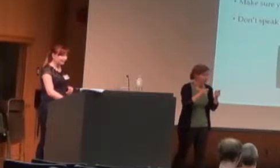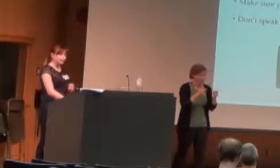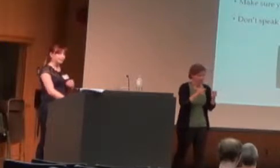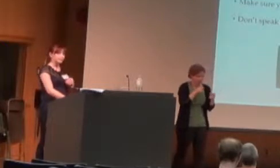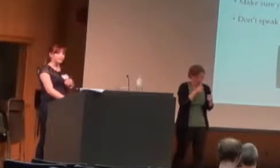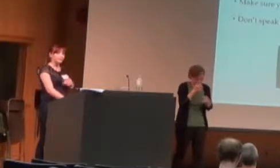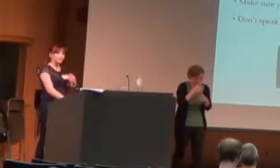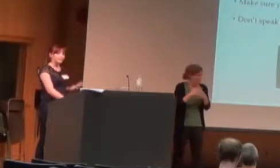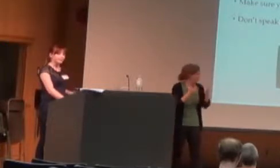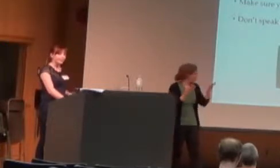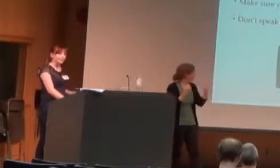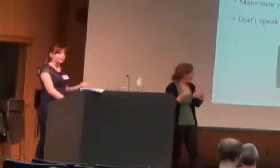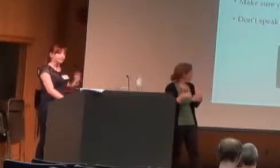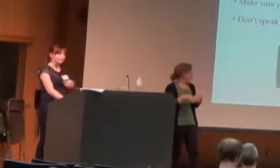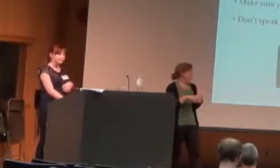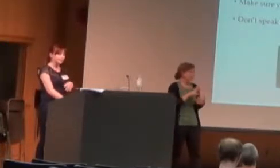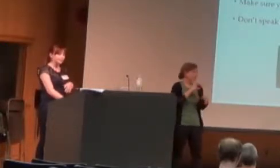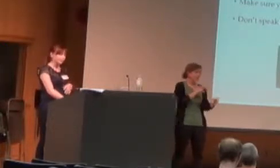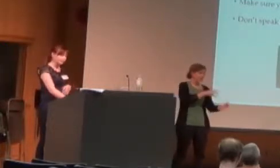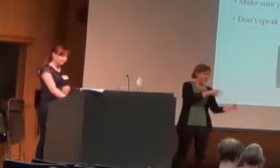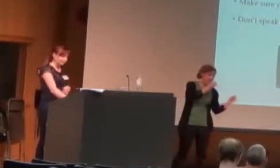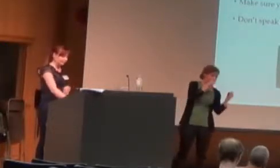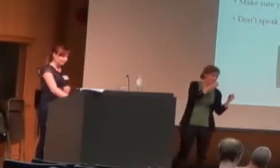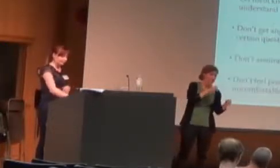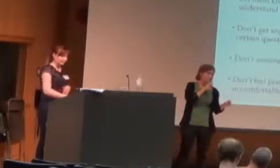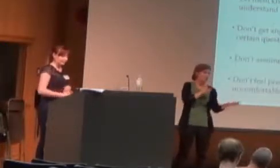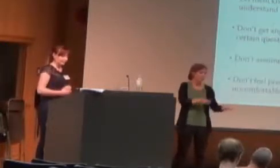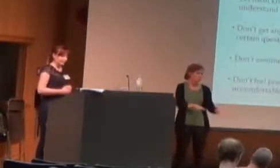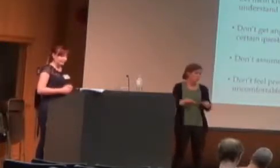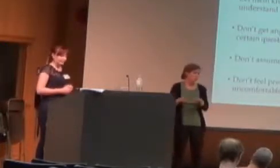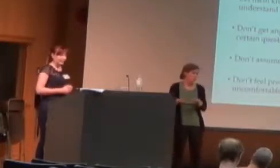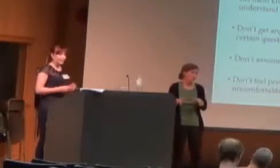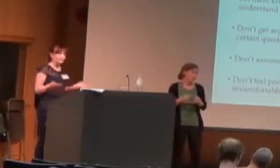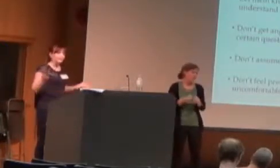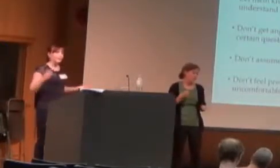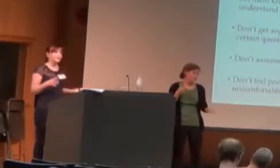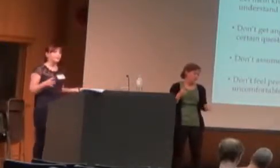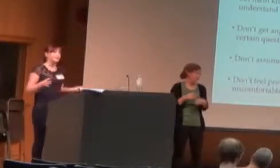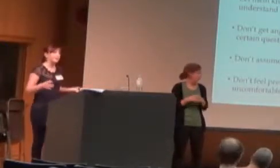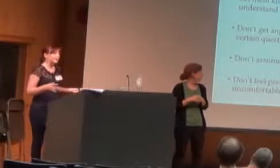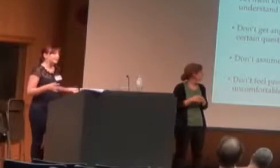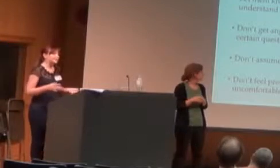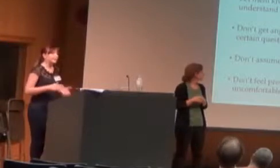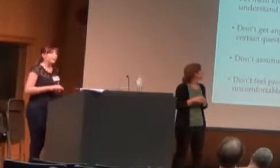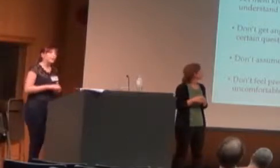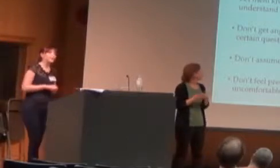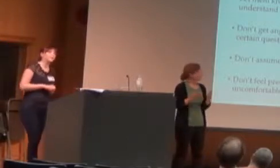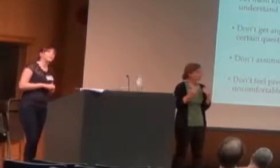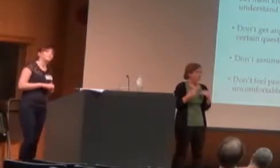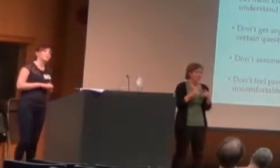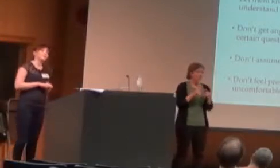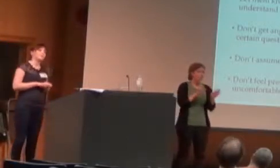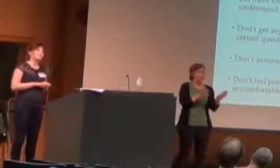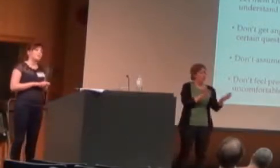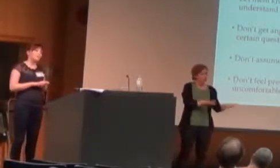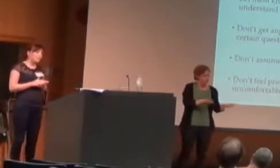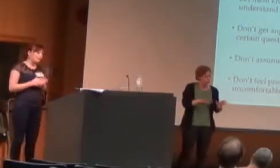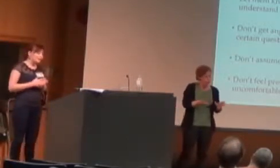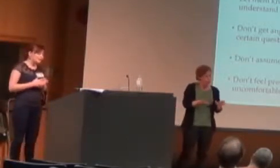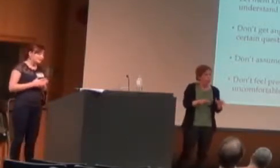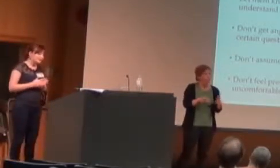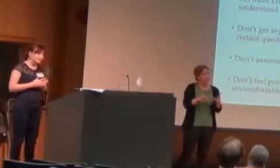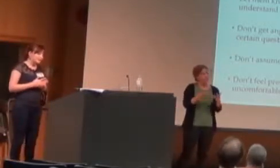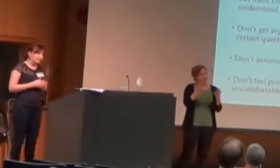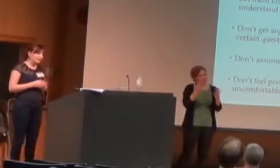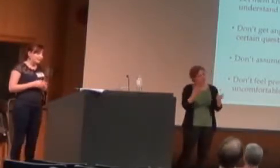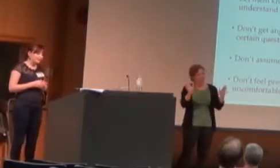And also speaking too fast or too slow. And be relaxed and open. So, what I mean